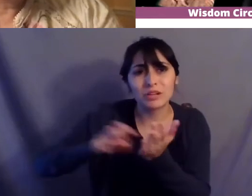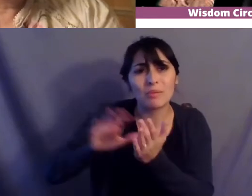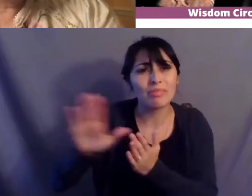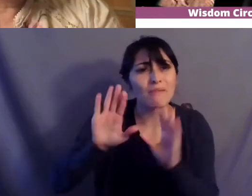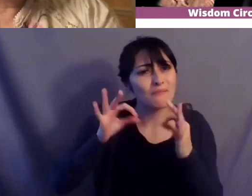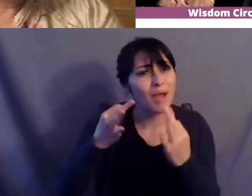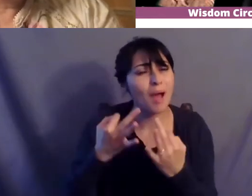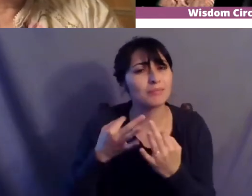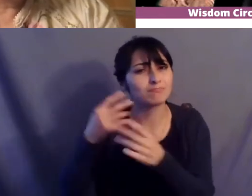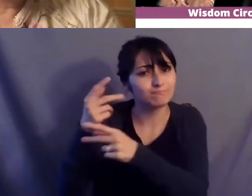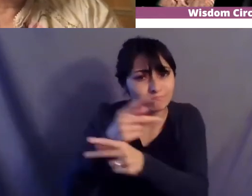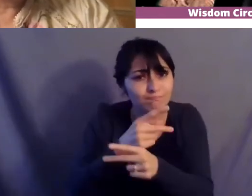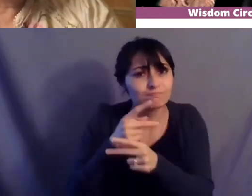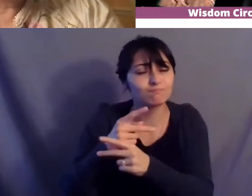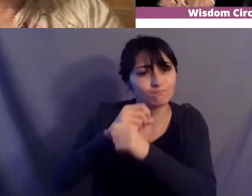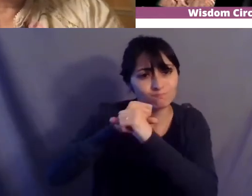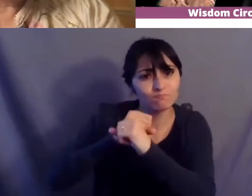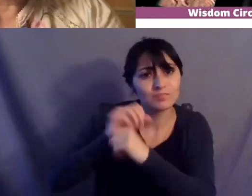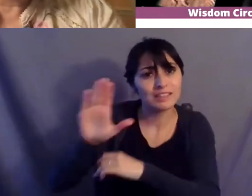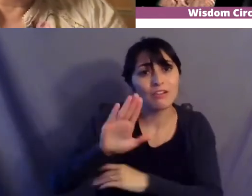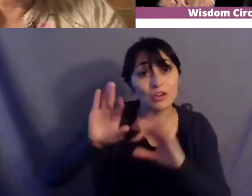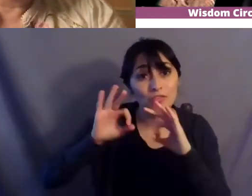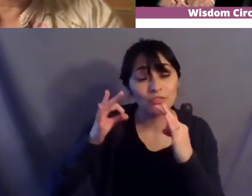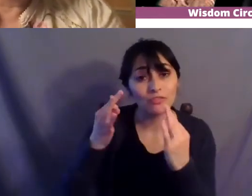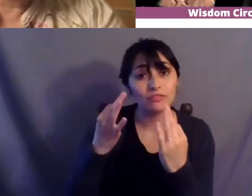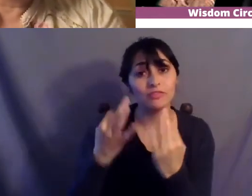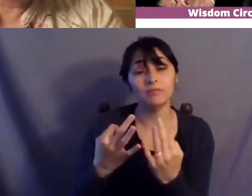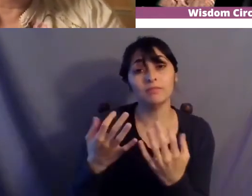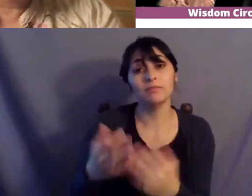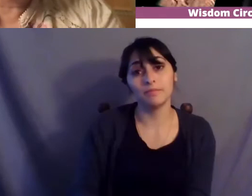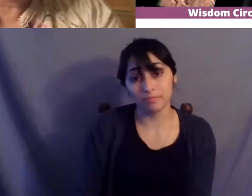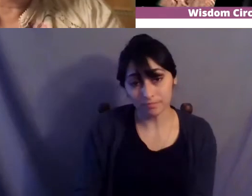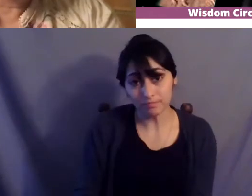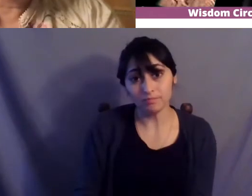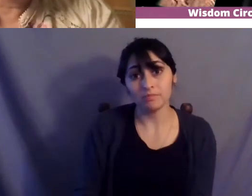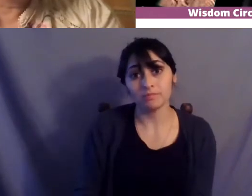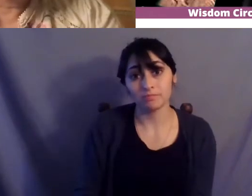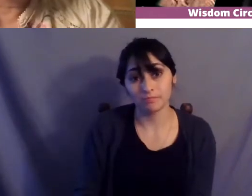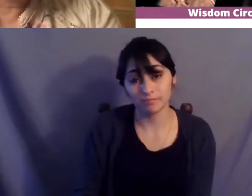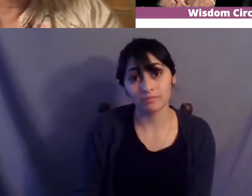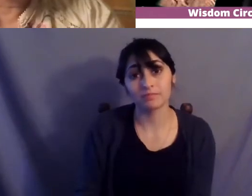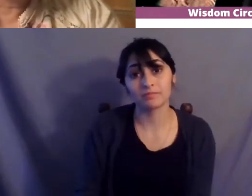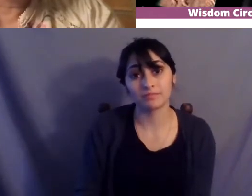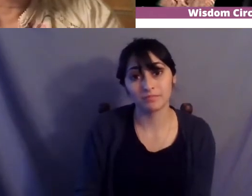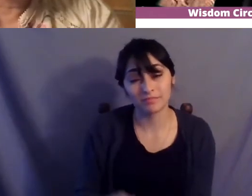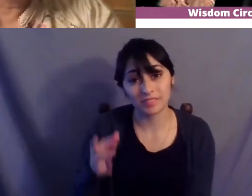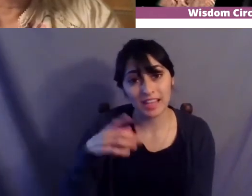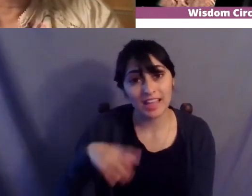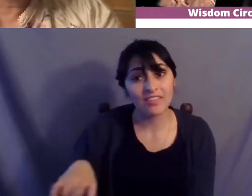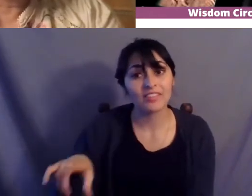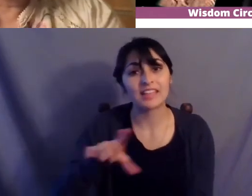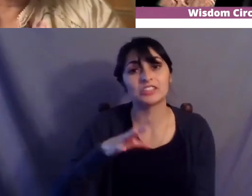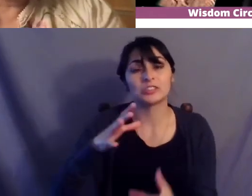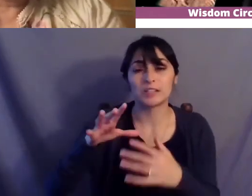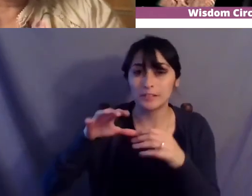and protected their family and then did what they had to do you know and and held on and held on and held